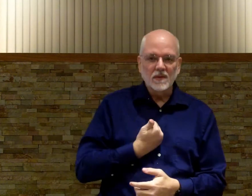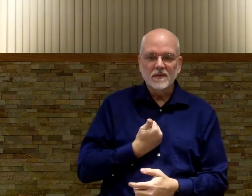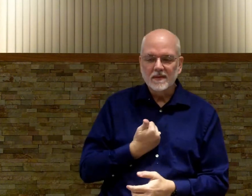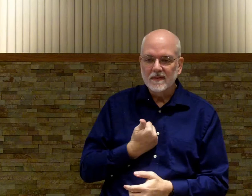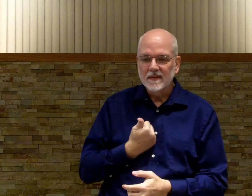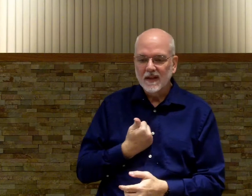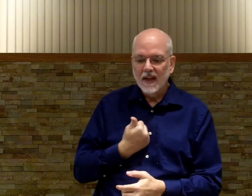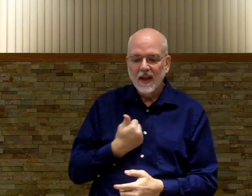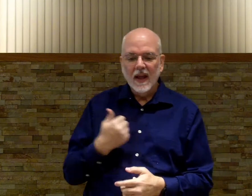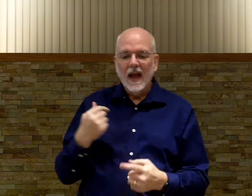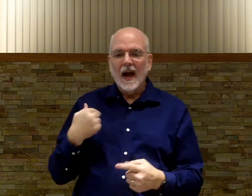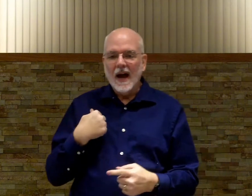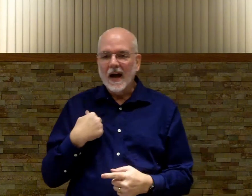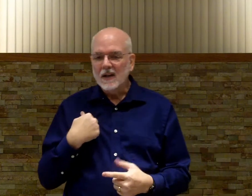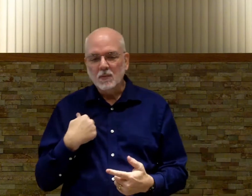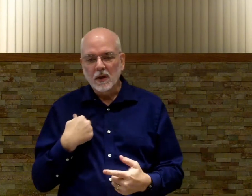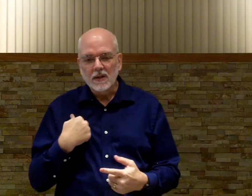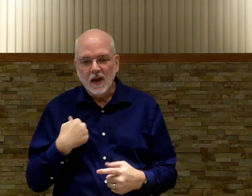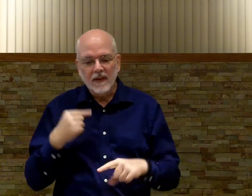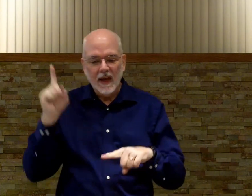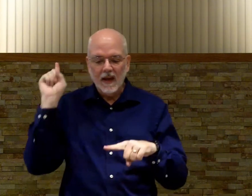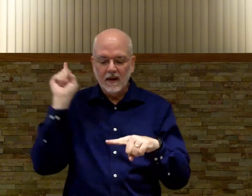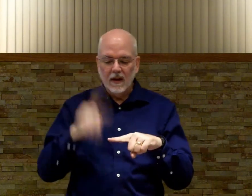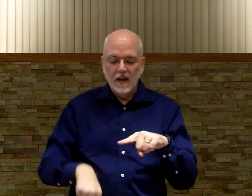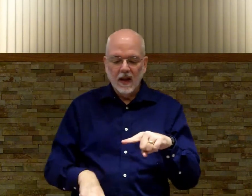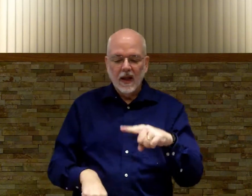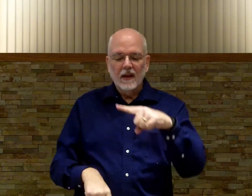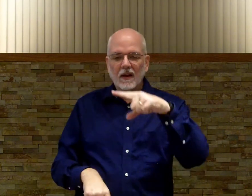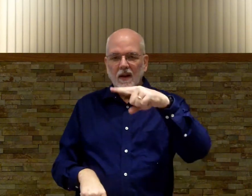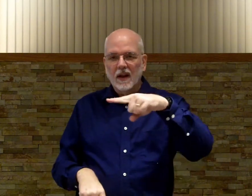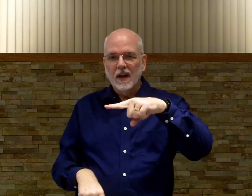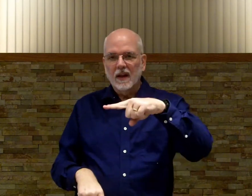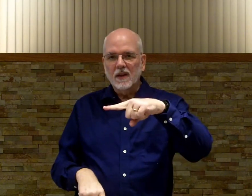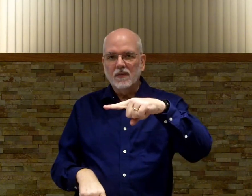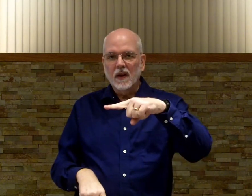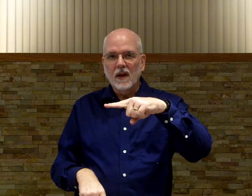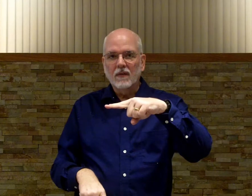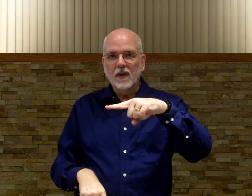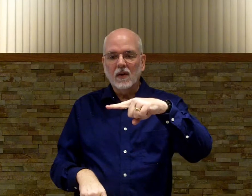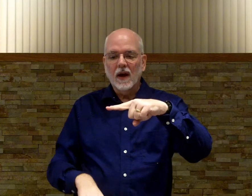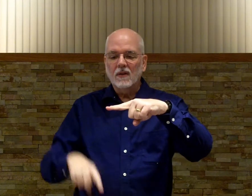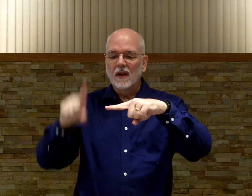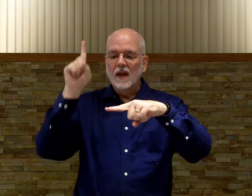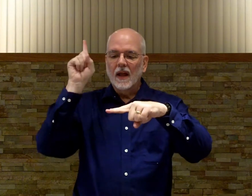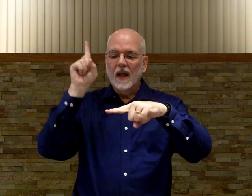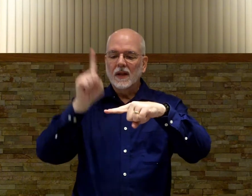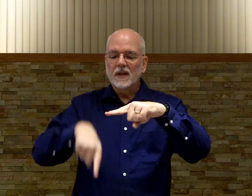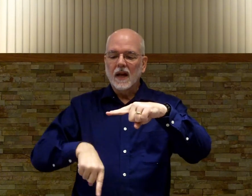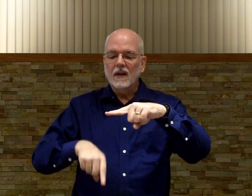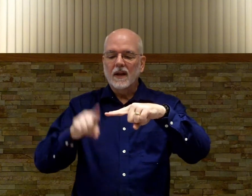i just point to yourself can't you hit the finger have your finger out and just kind of